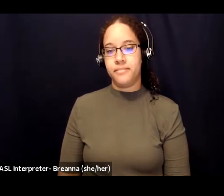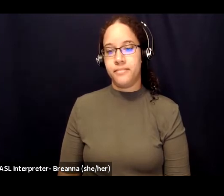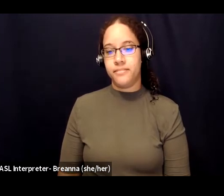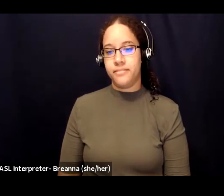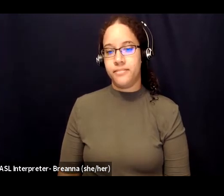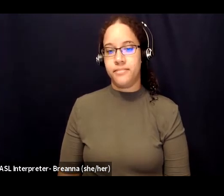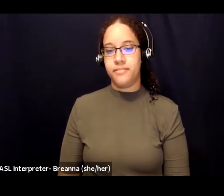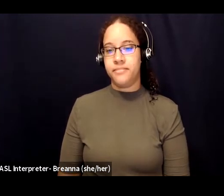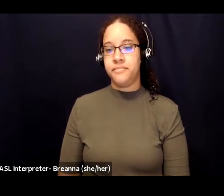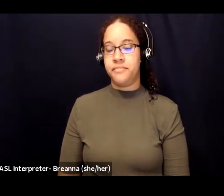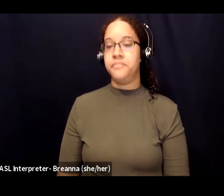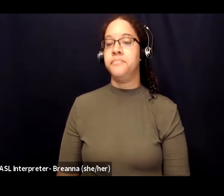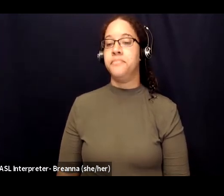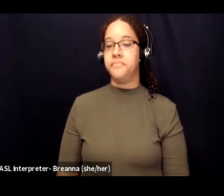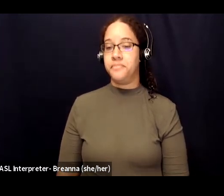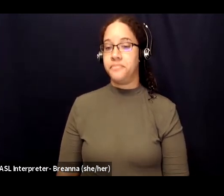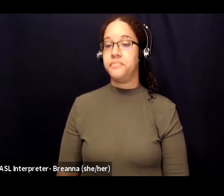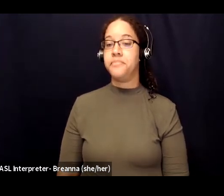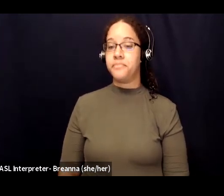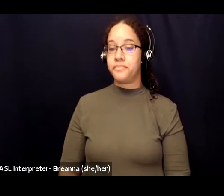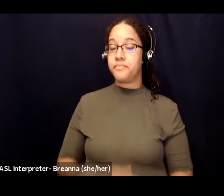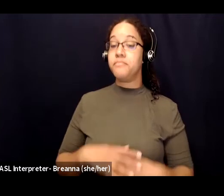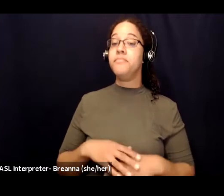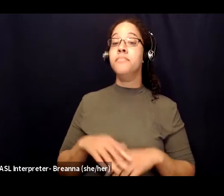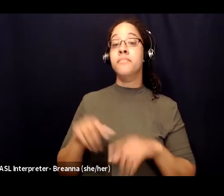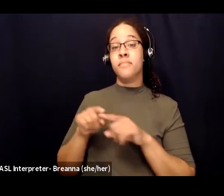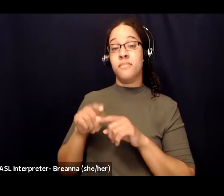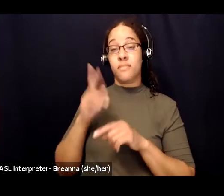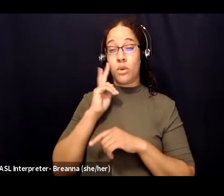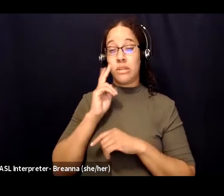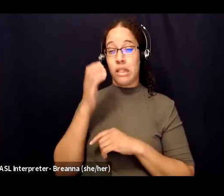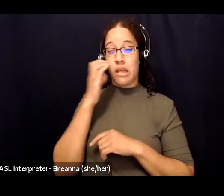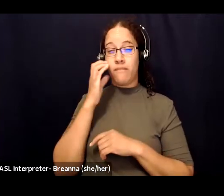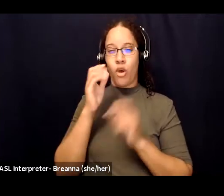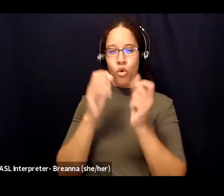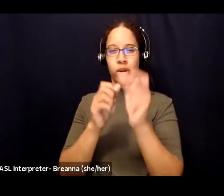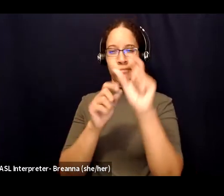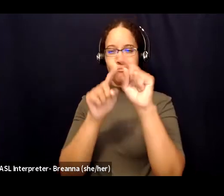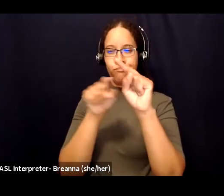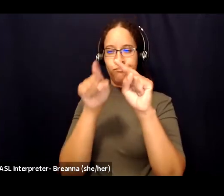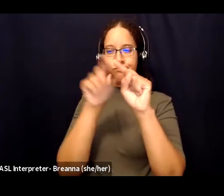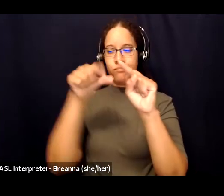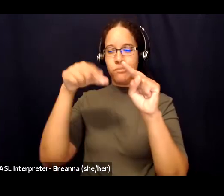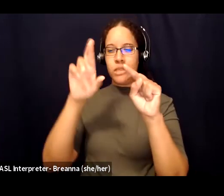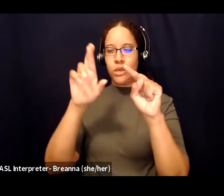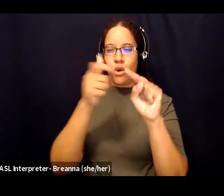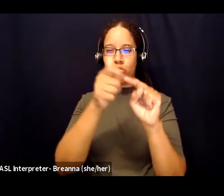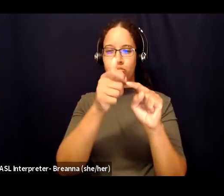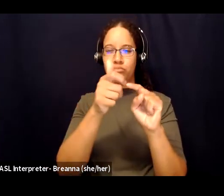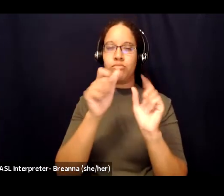you can also scan the qr code with your phone or any device with that camera and pull up the link that